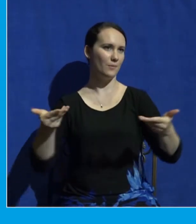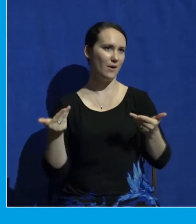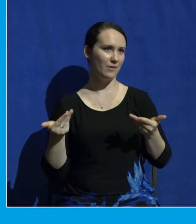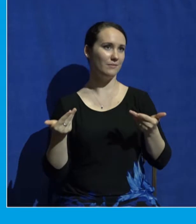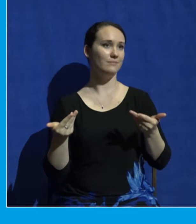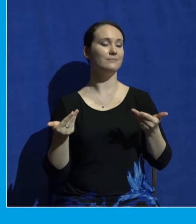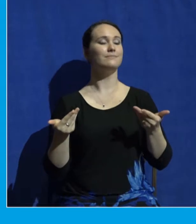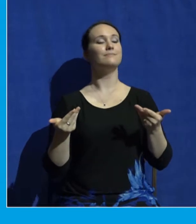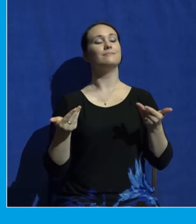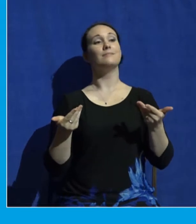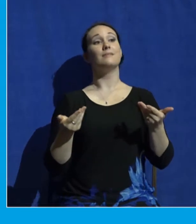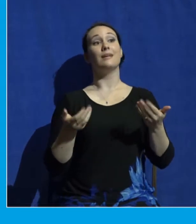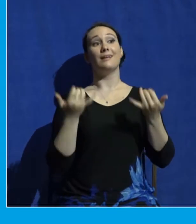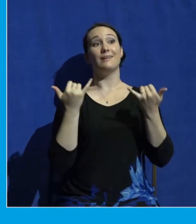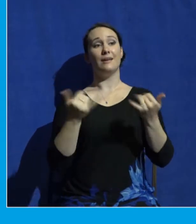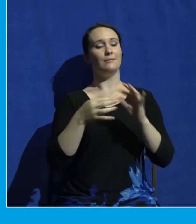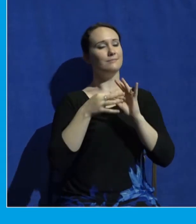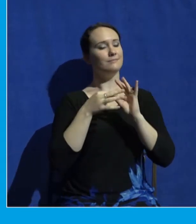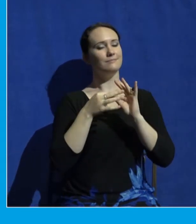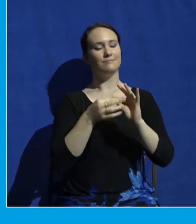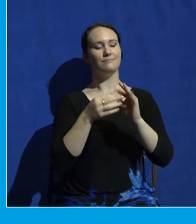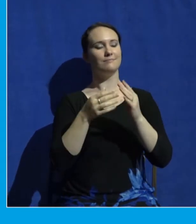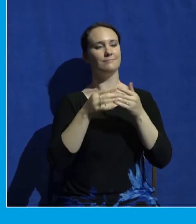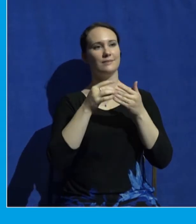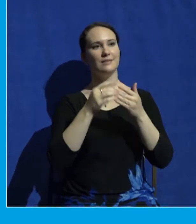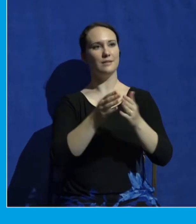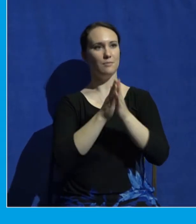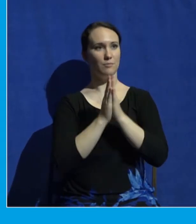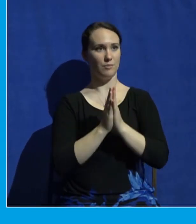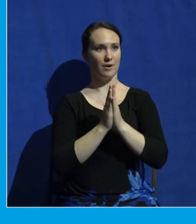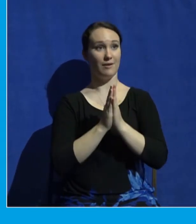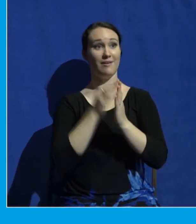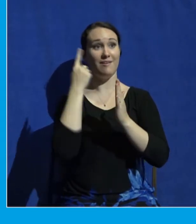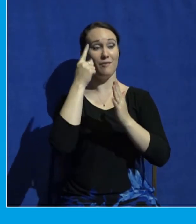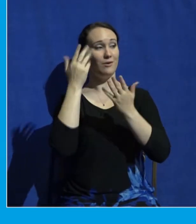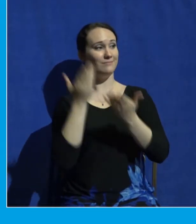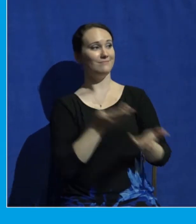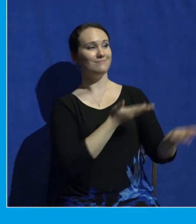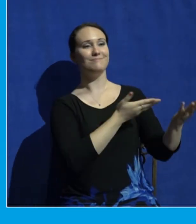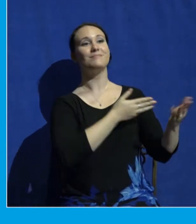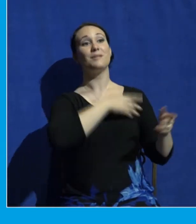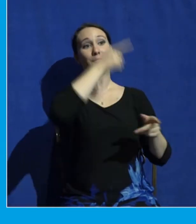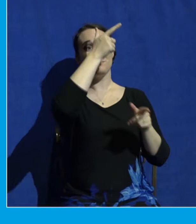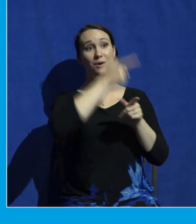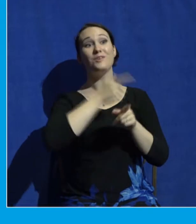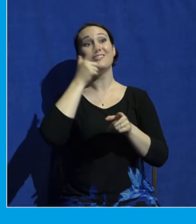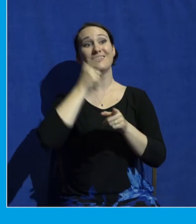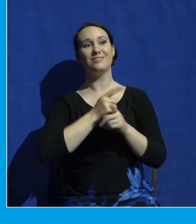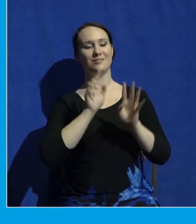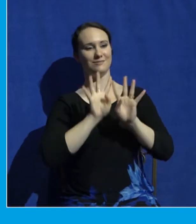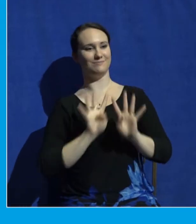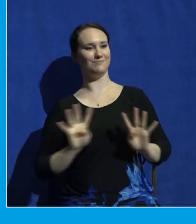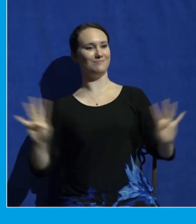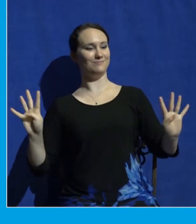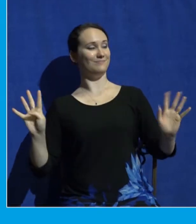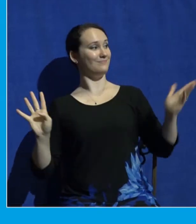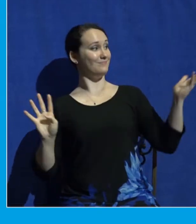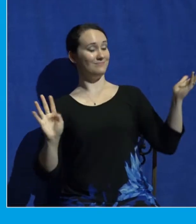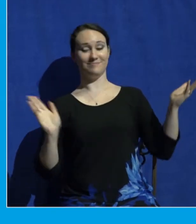in prayer together for the brothers and sisters who are to my right on this